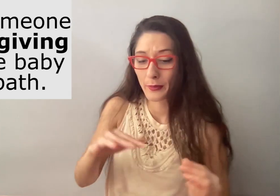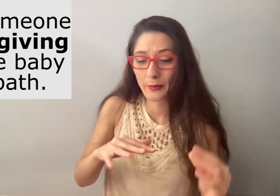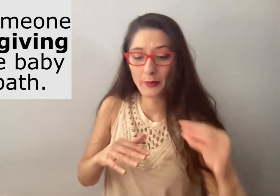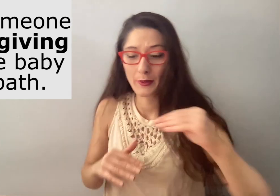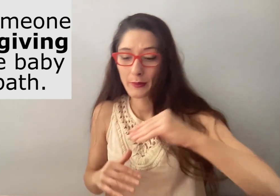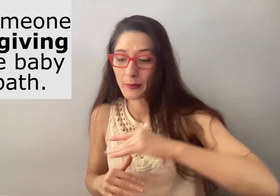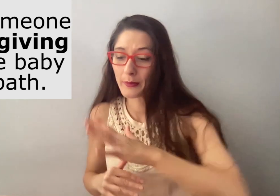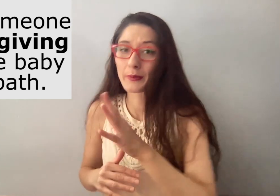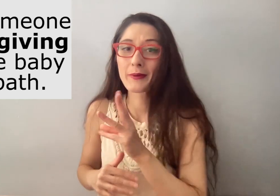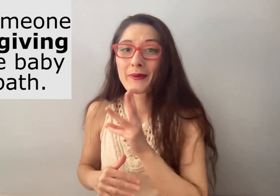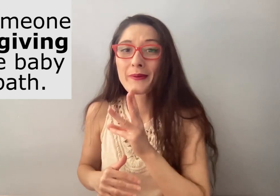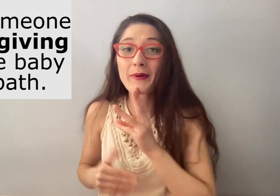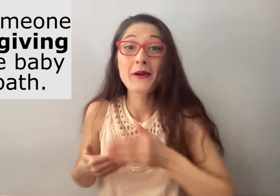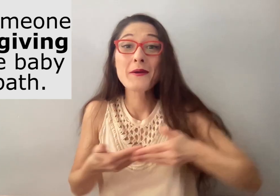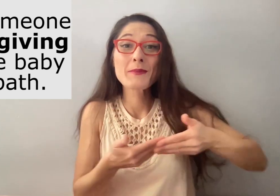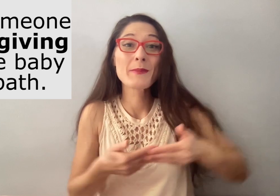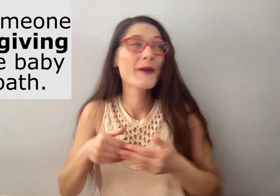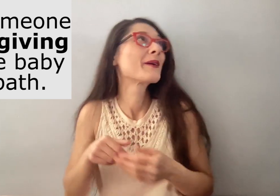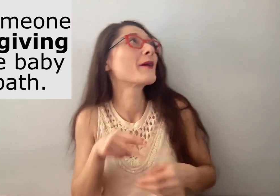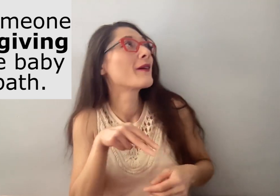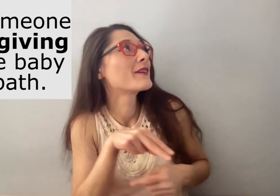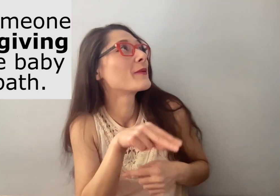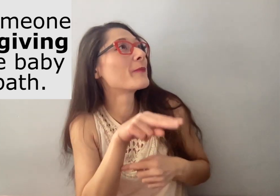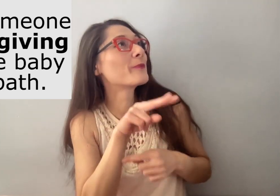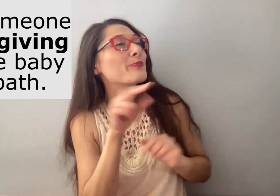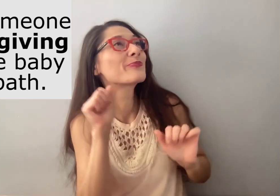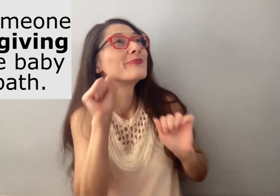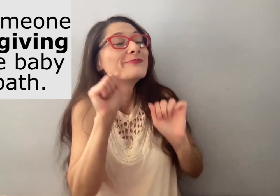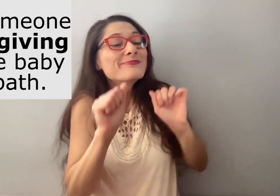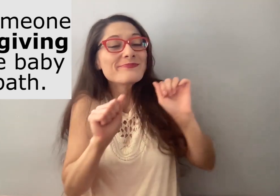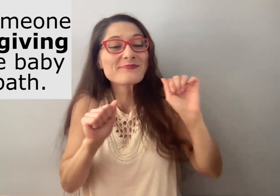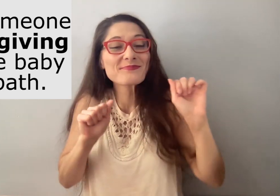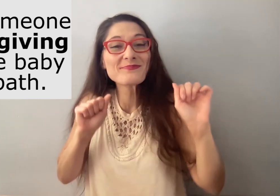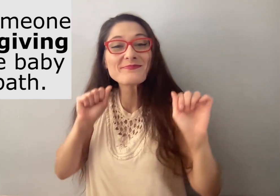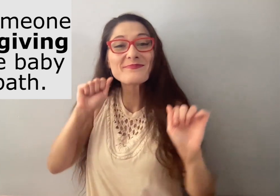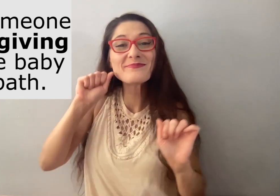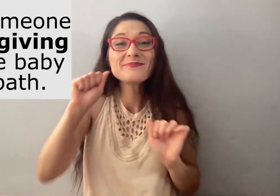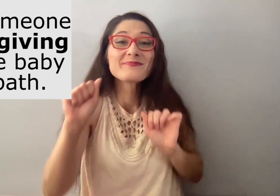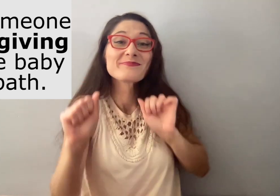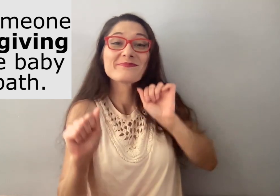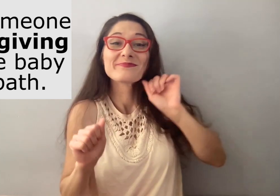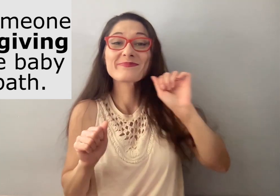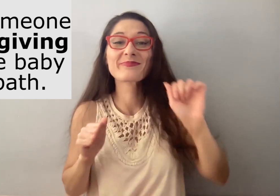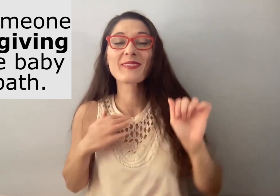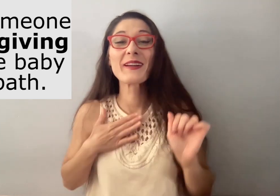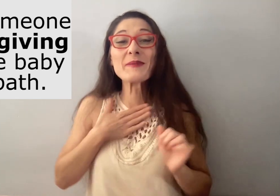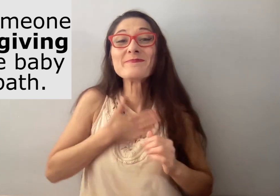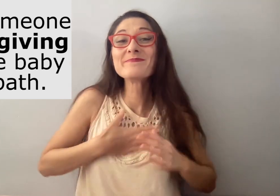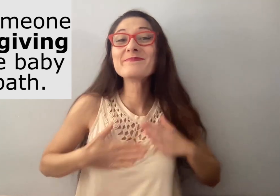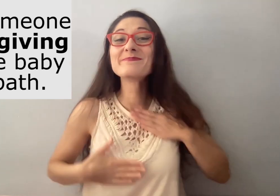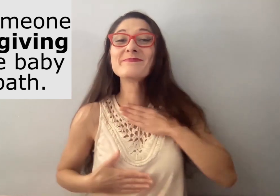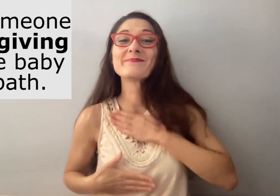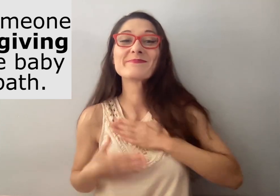An adult is giving the baby a bath and gently rinsing the baby with water.